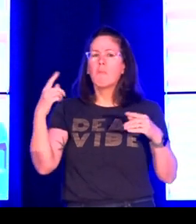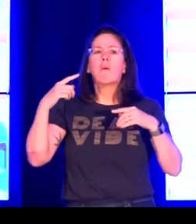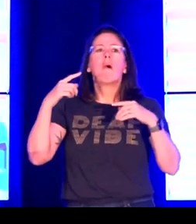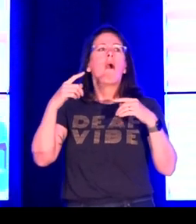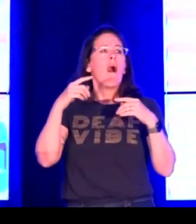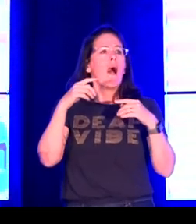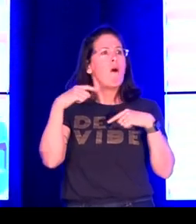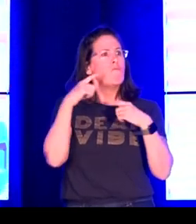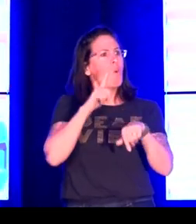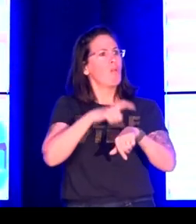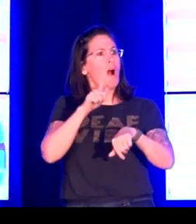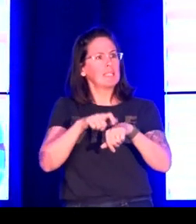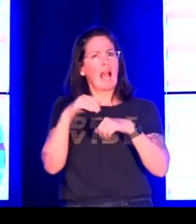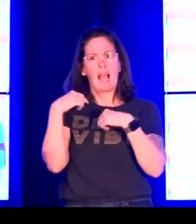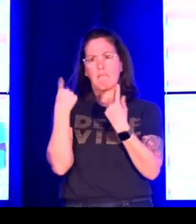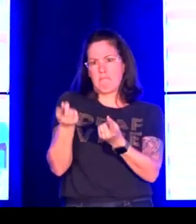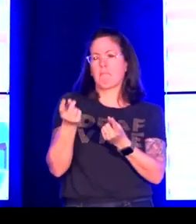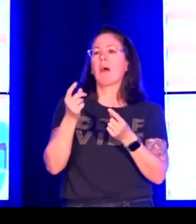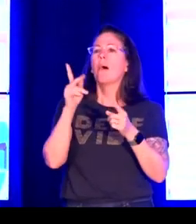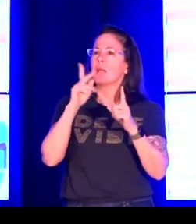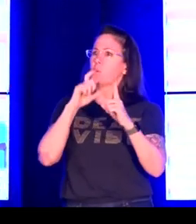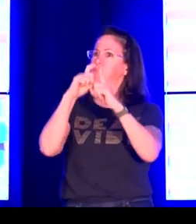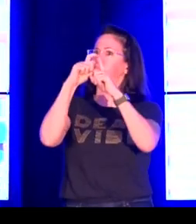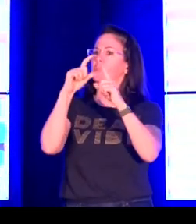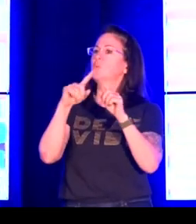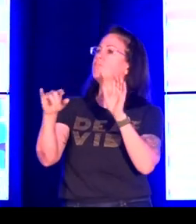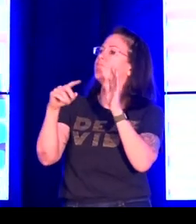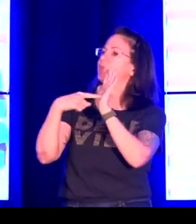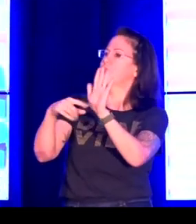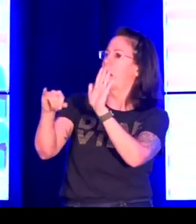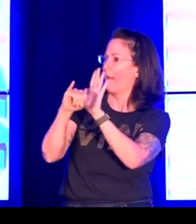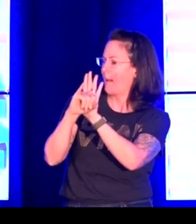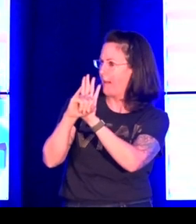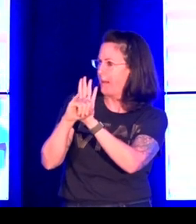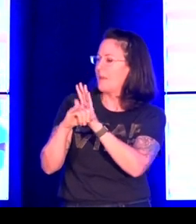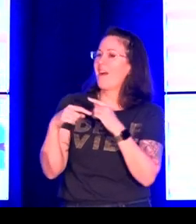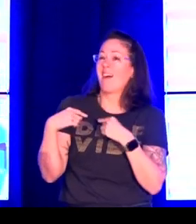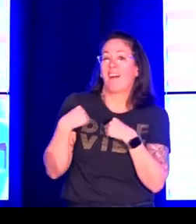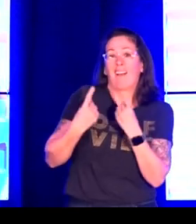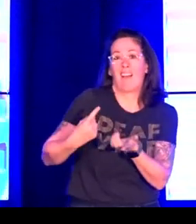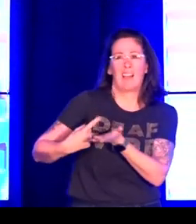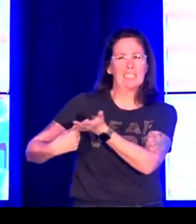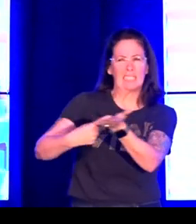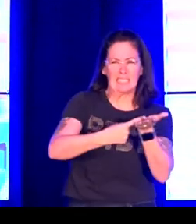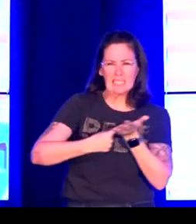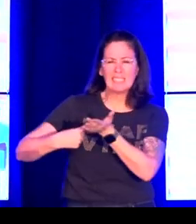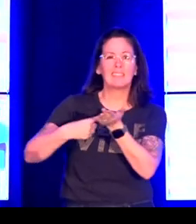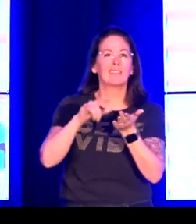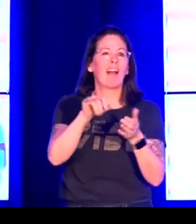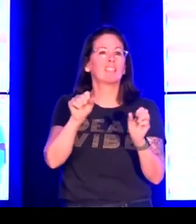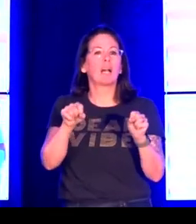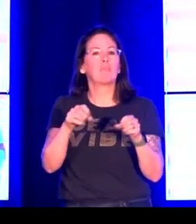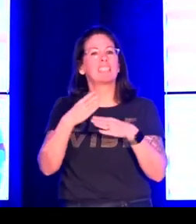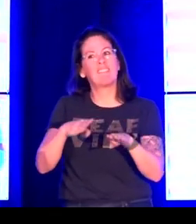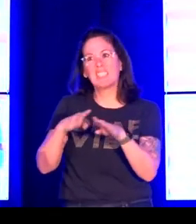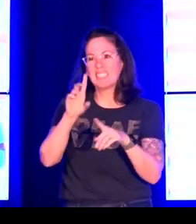You see on the slide that the word deaf has an asterisk beside it. So I want to note that some